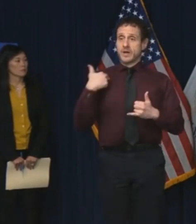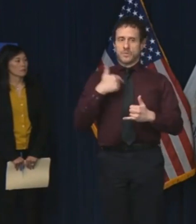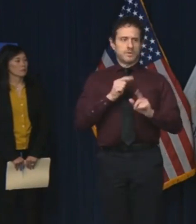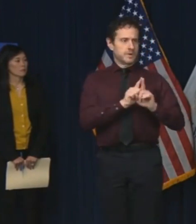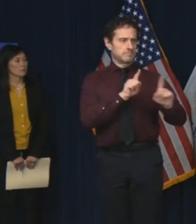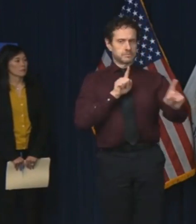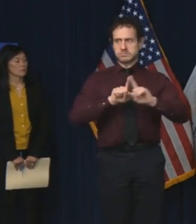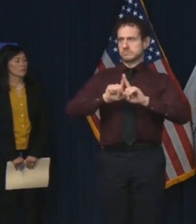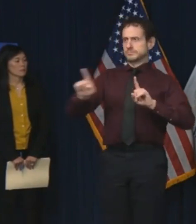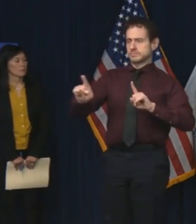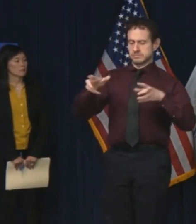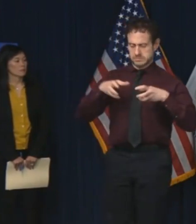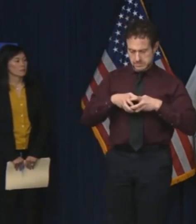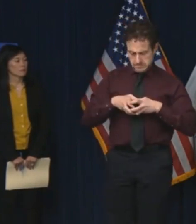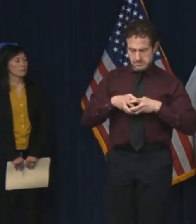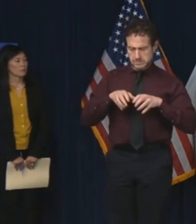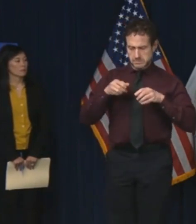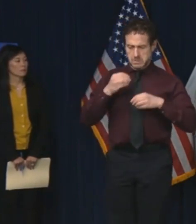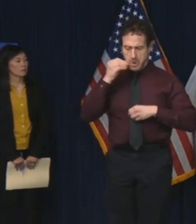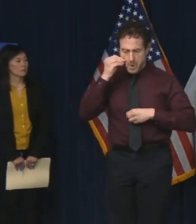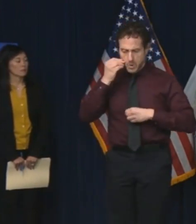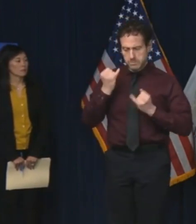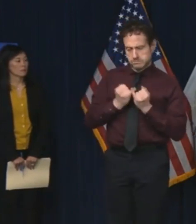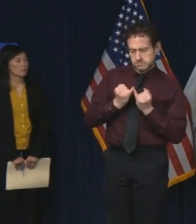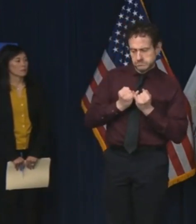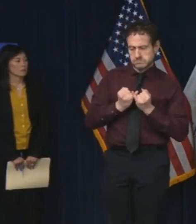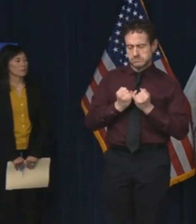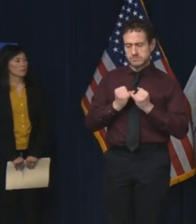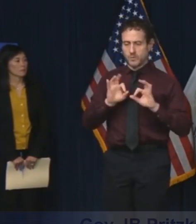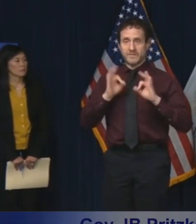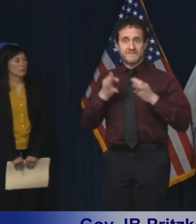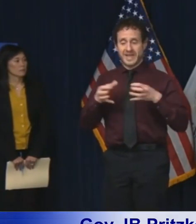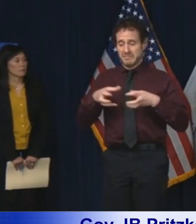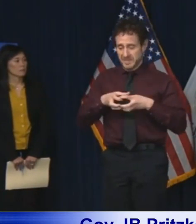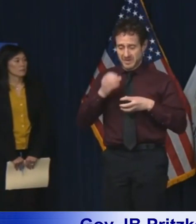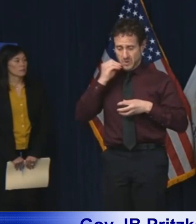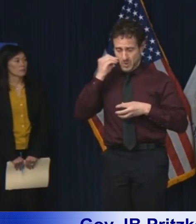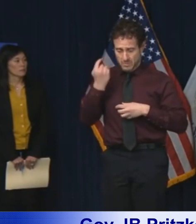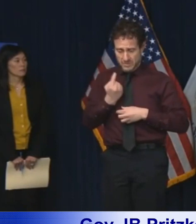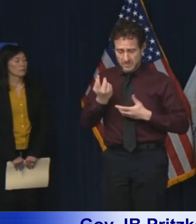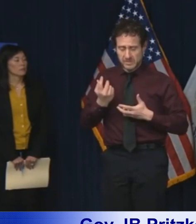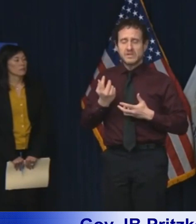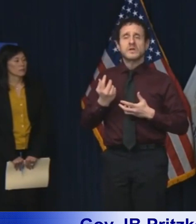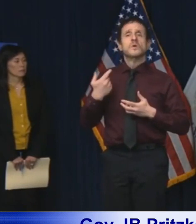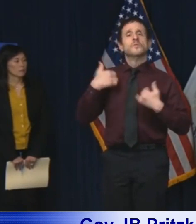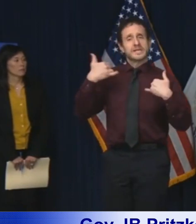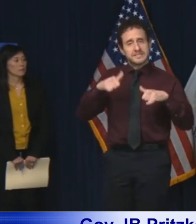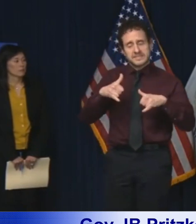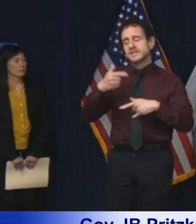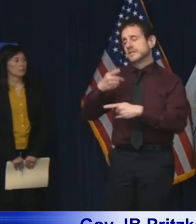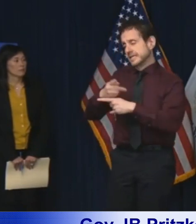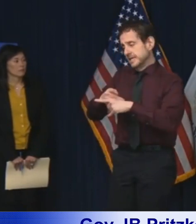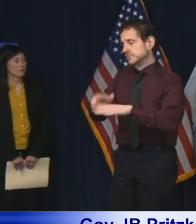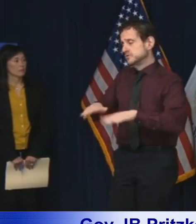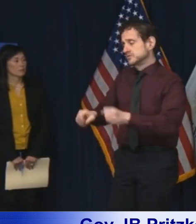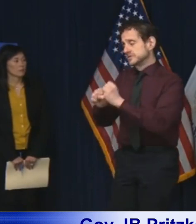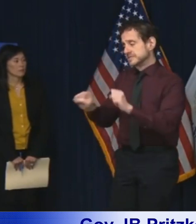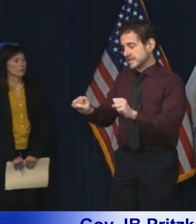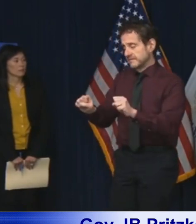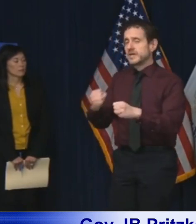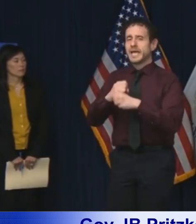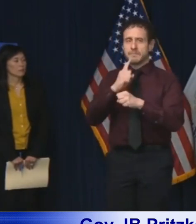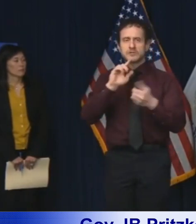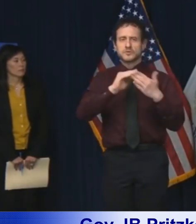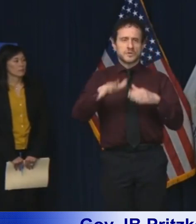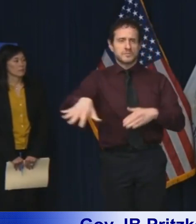place, there are still simple things that we all can do to keep children safe and to keep our communities strong.